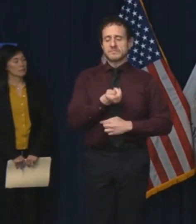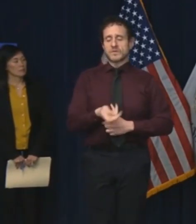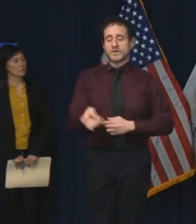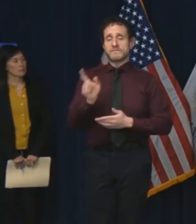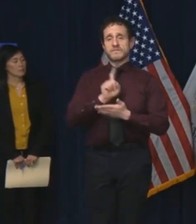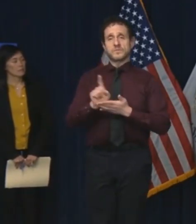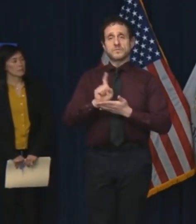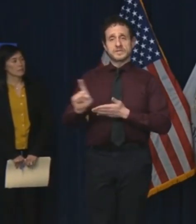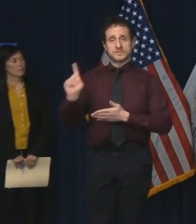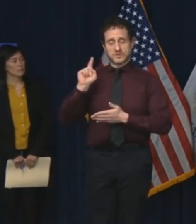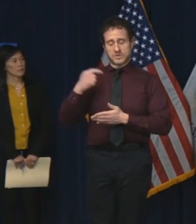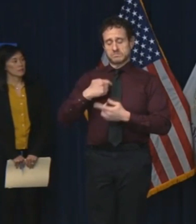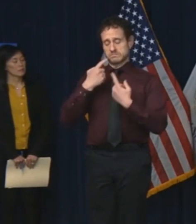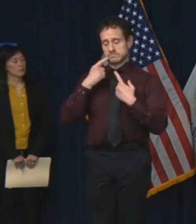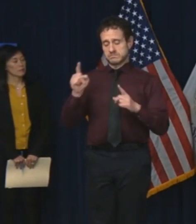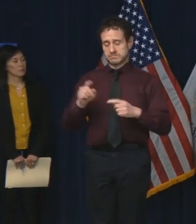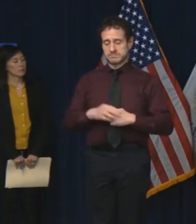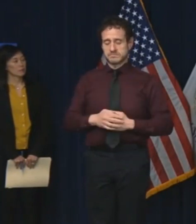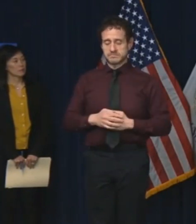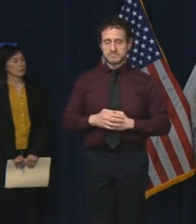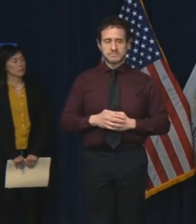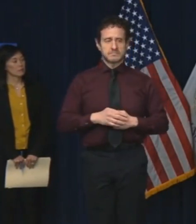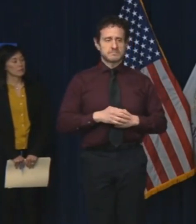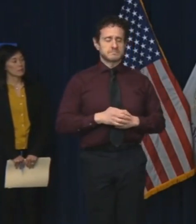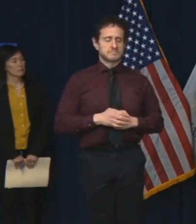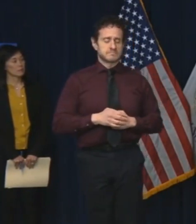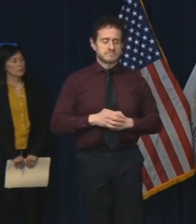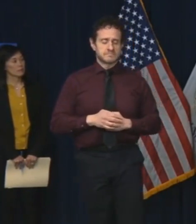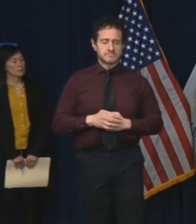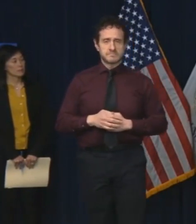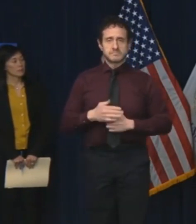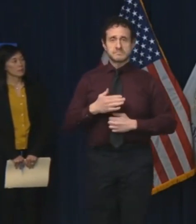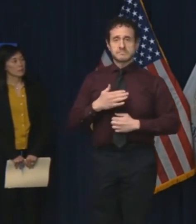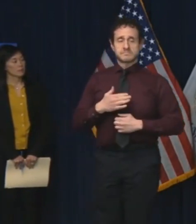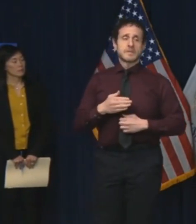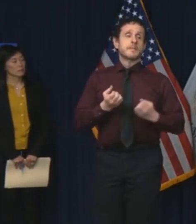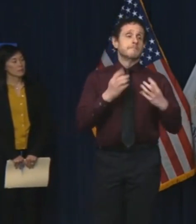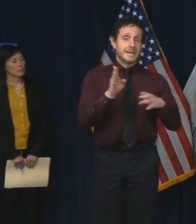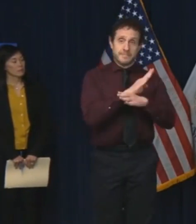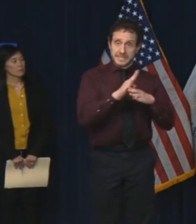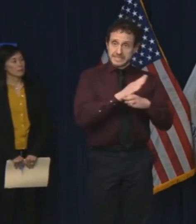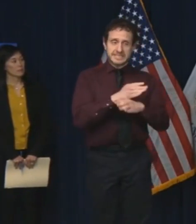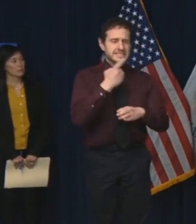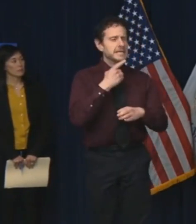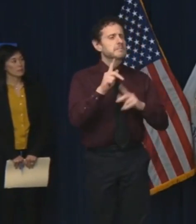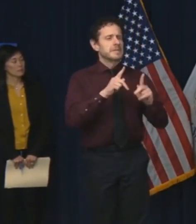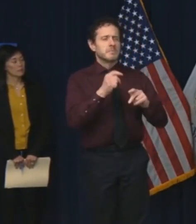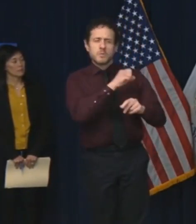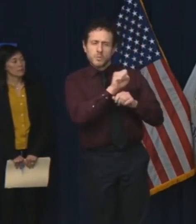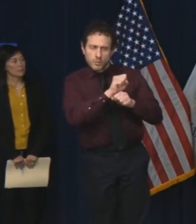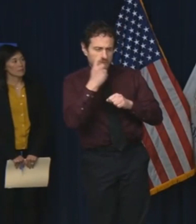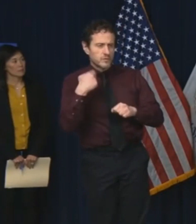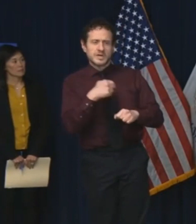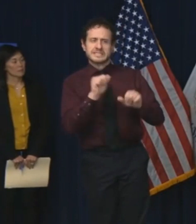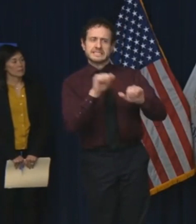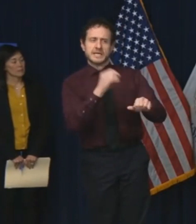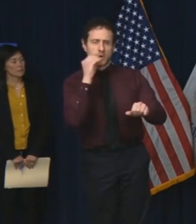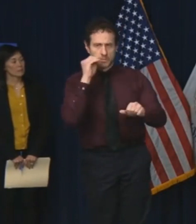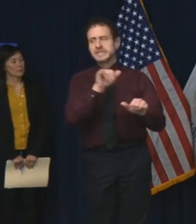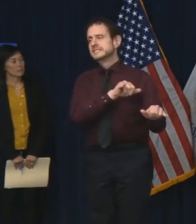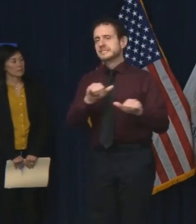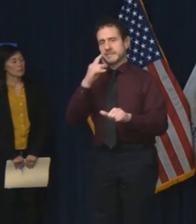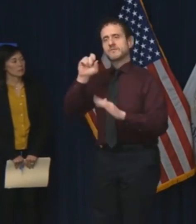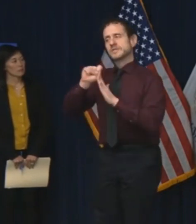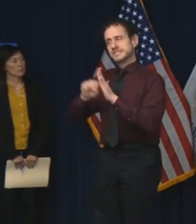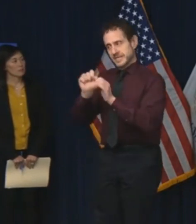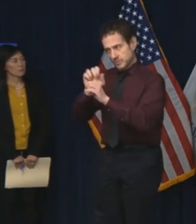just like many businesses, our state agencies have directed many of their employees to work from home. In addition